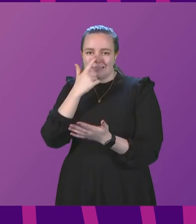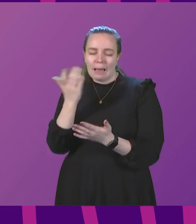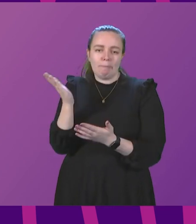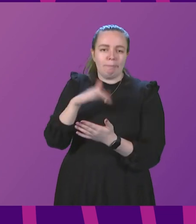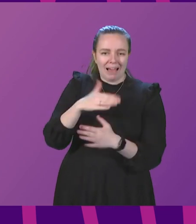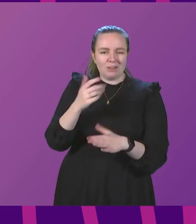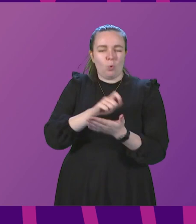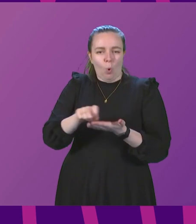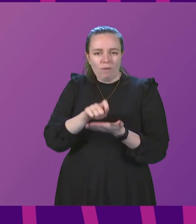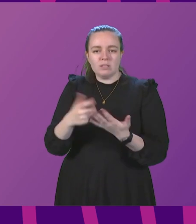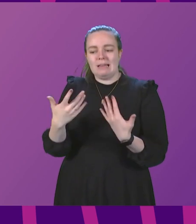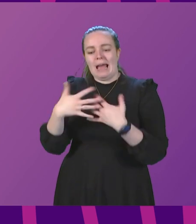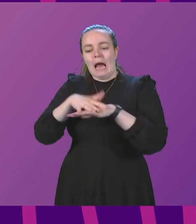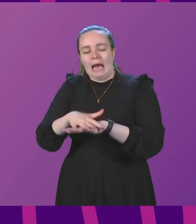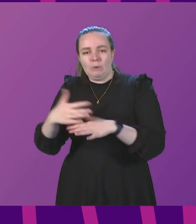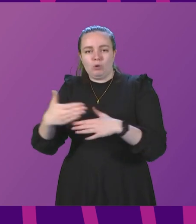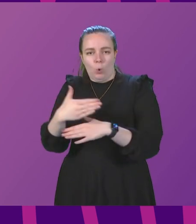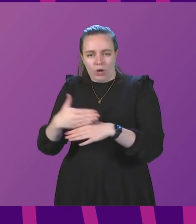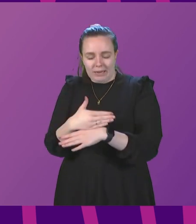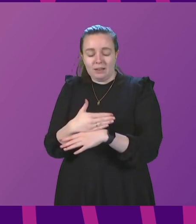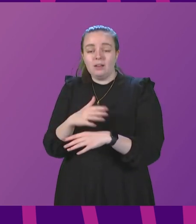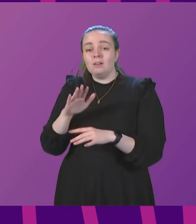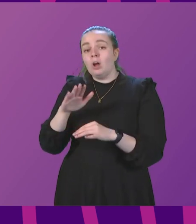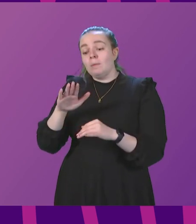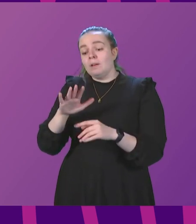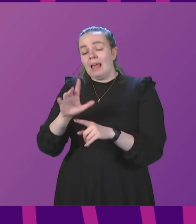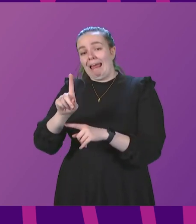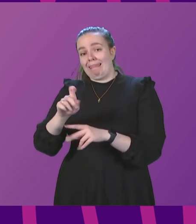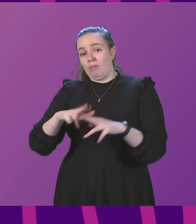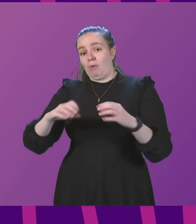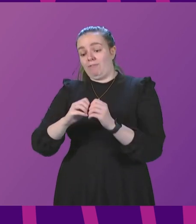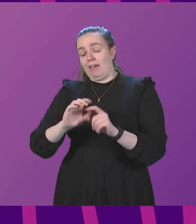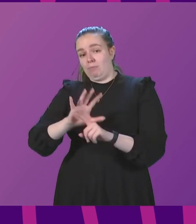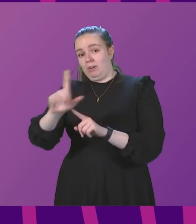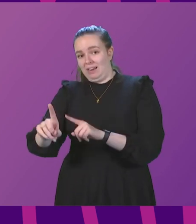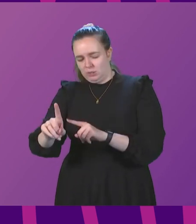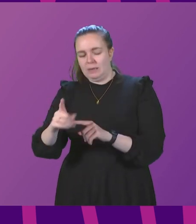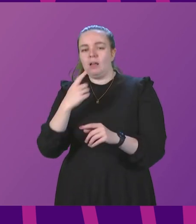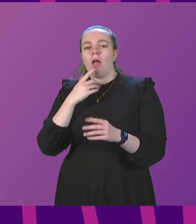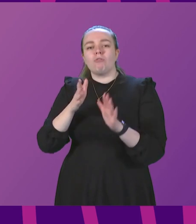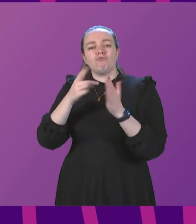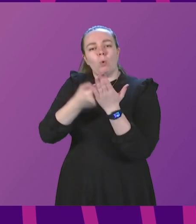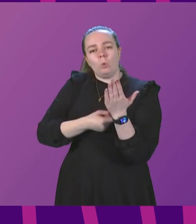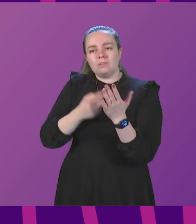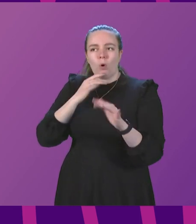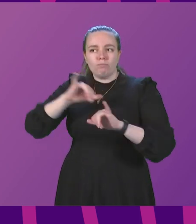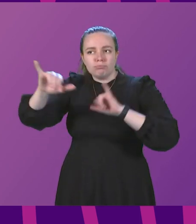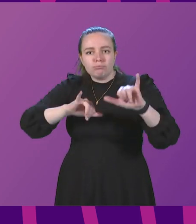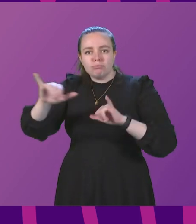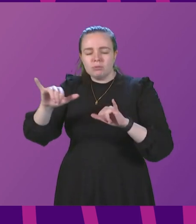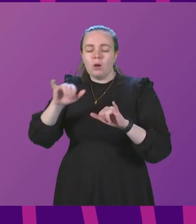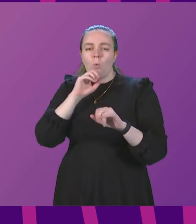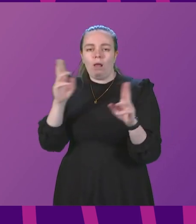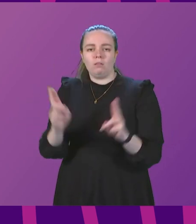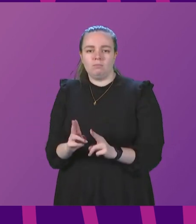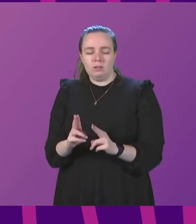working where appropriate. And from the end of next week, 11 February, the requirements for overseas travel will also be eased. Fully vaccinated